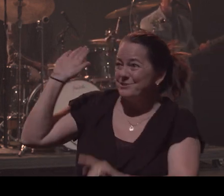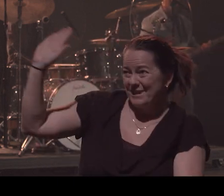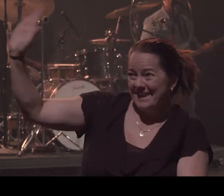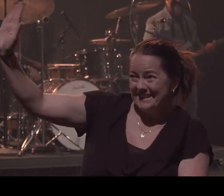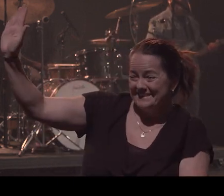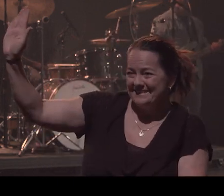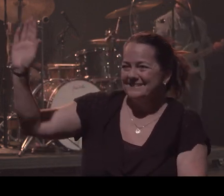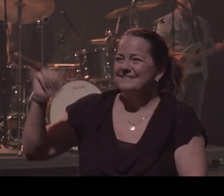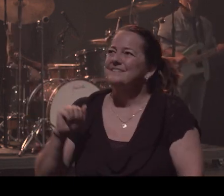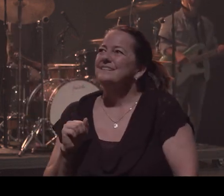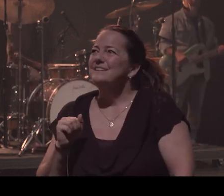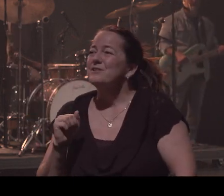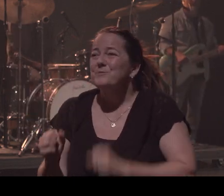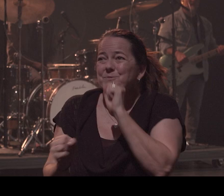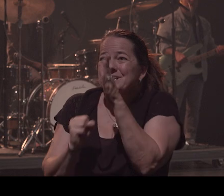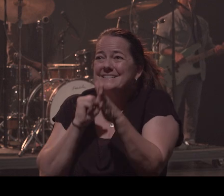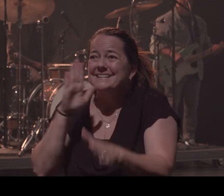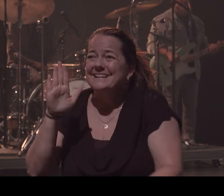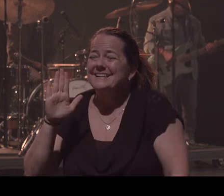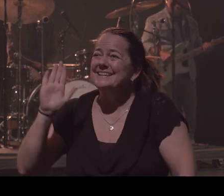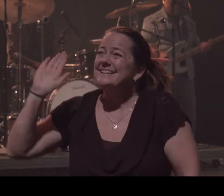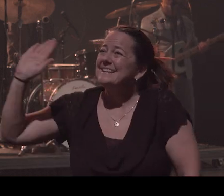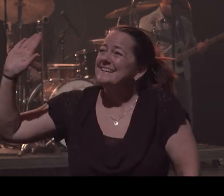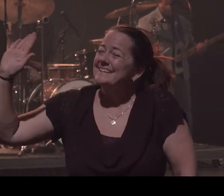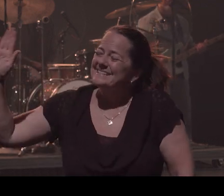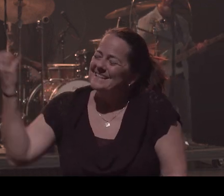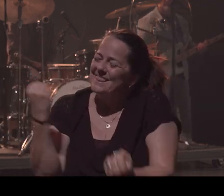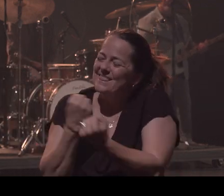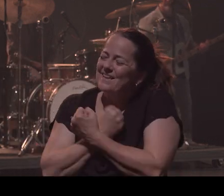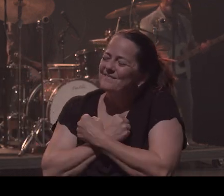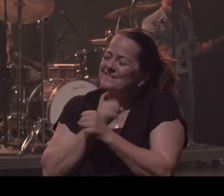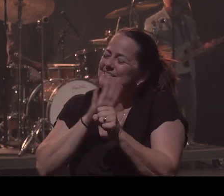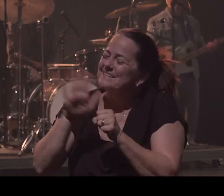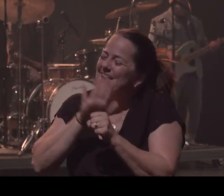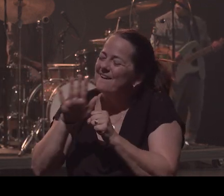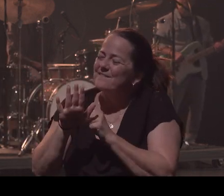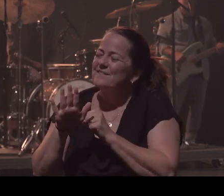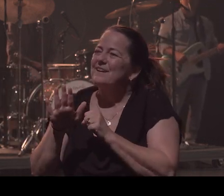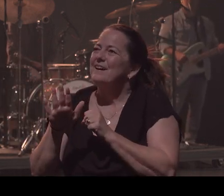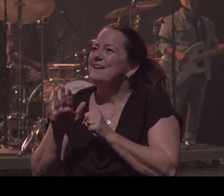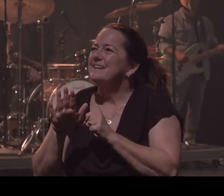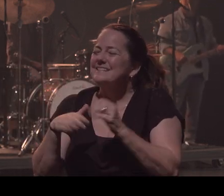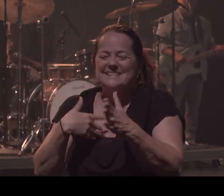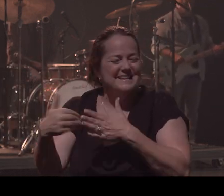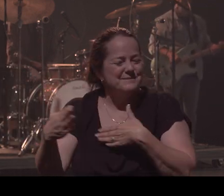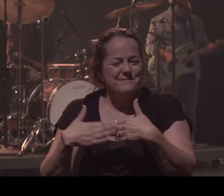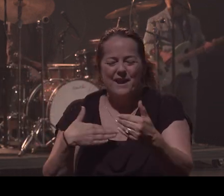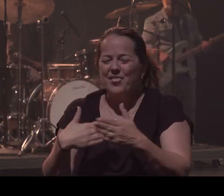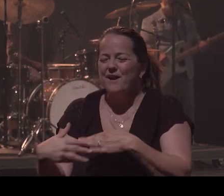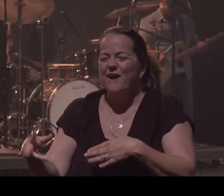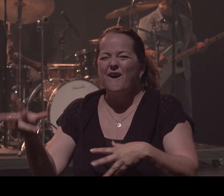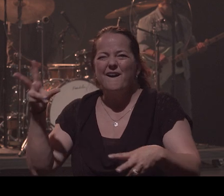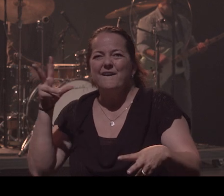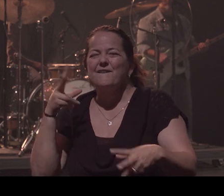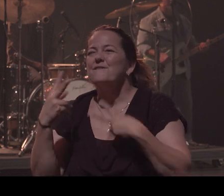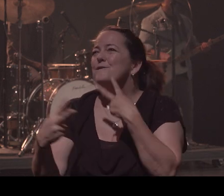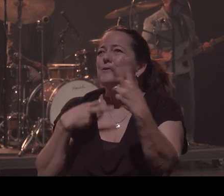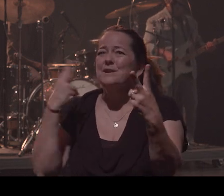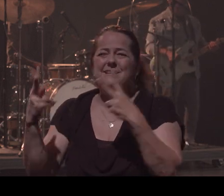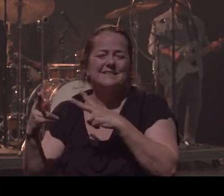and when we sing that His love is enough for us that's what we're saying that no matter the voices of the world around us we choose to listen to the voice and find